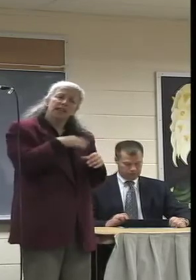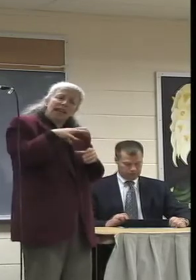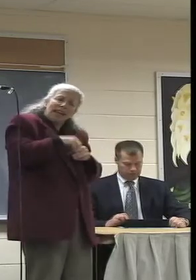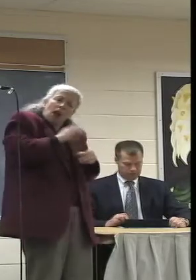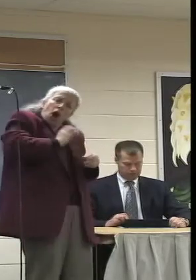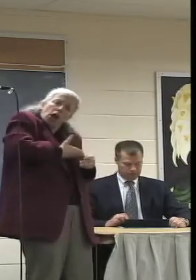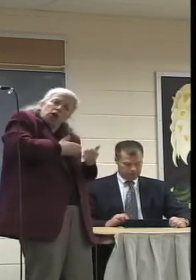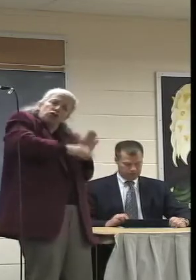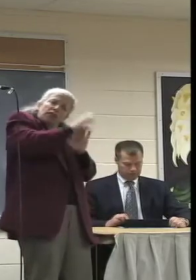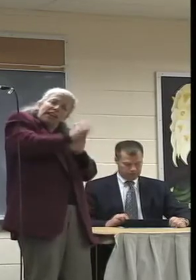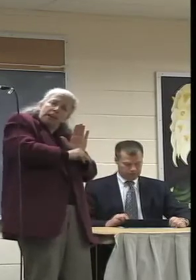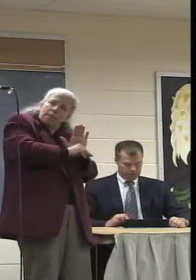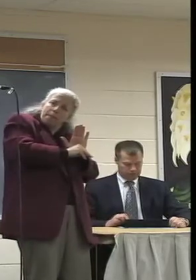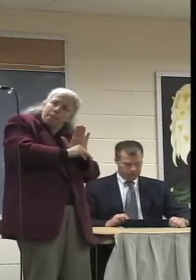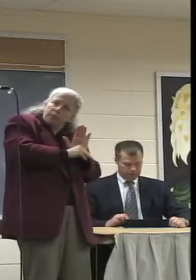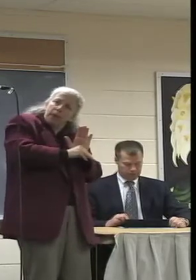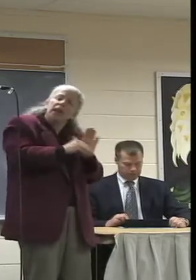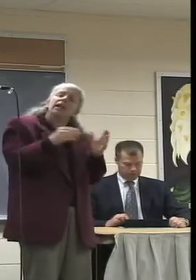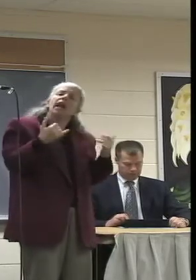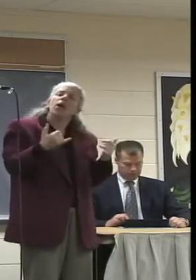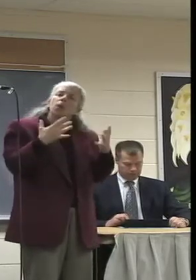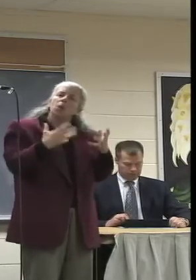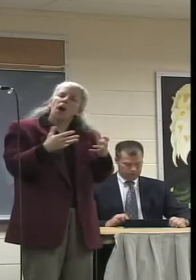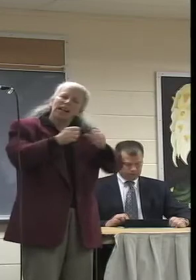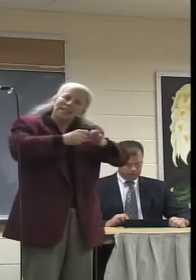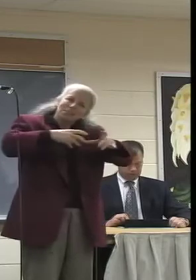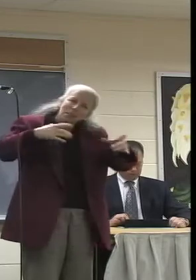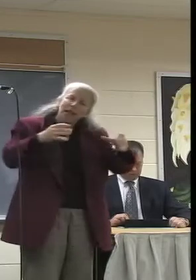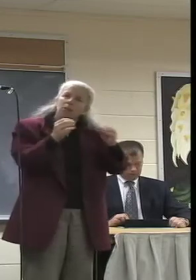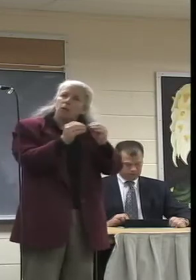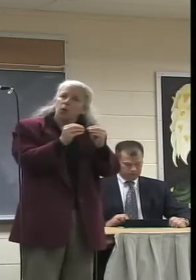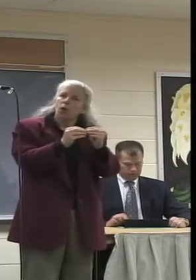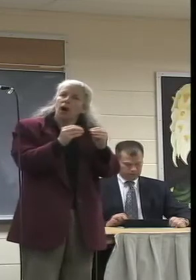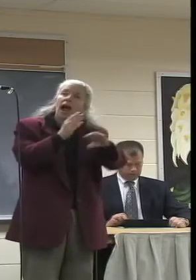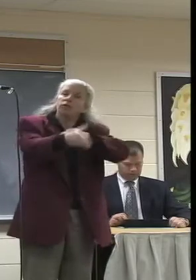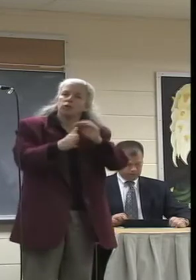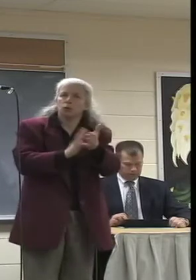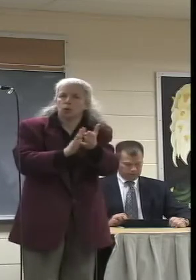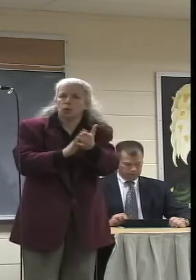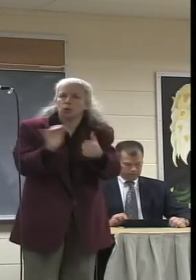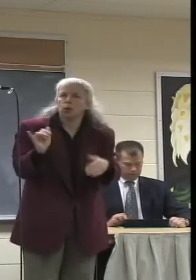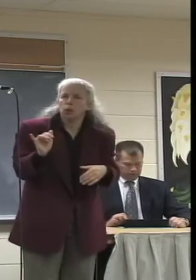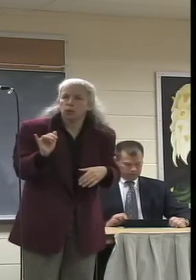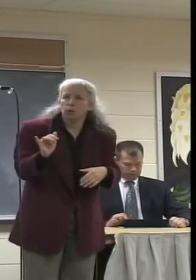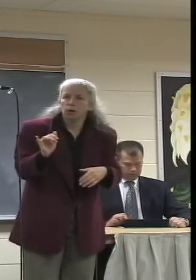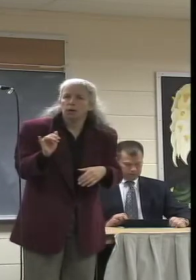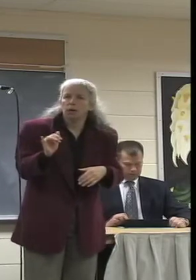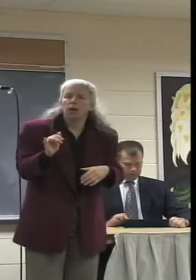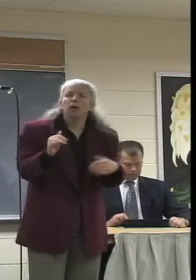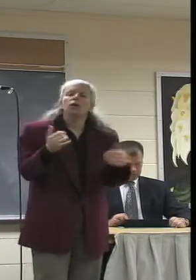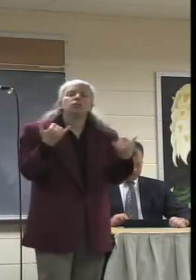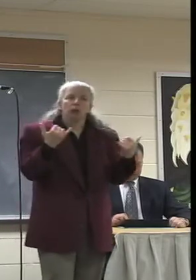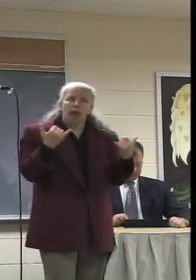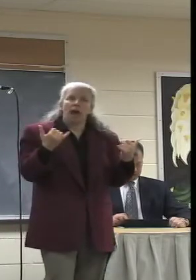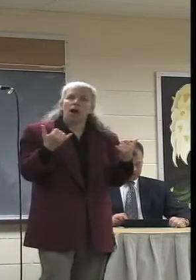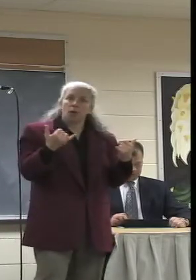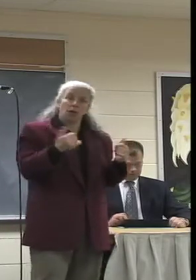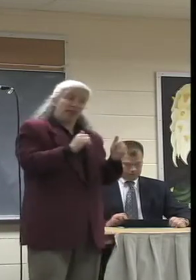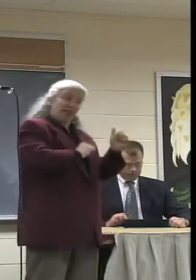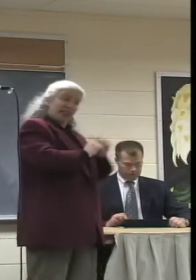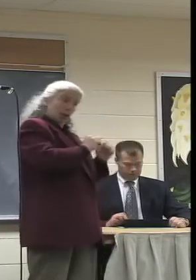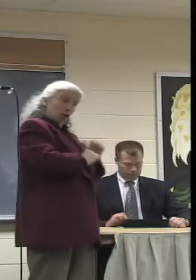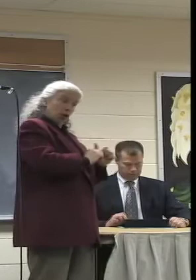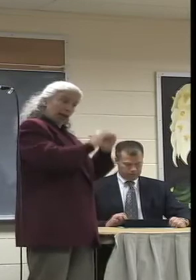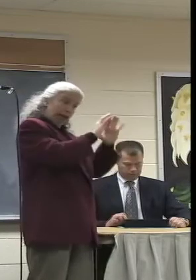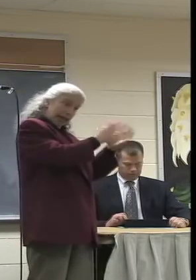is expand what we're offering into extracurricular work as well. I have been able to tie in theatre academic